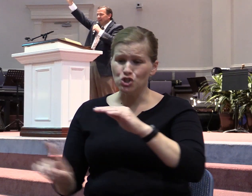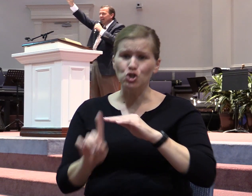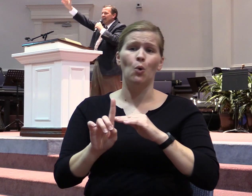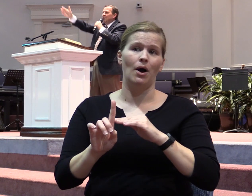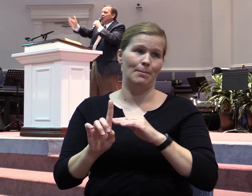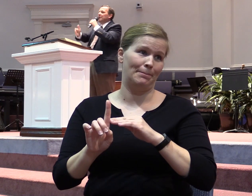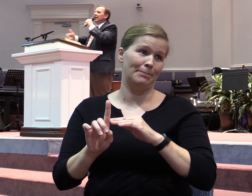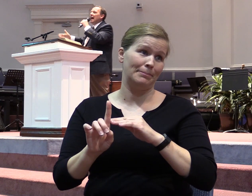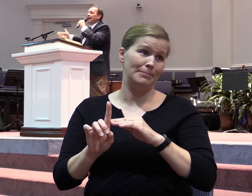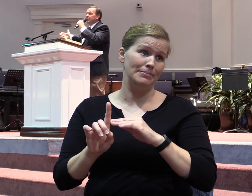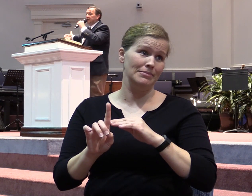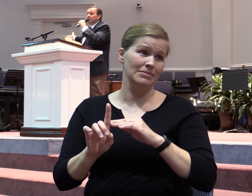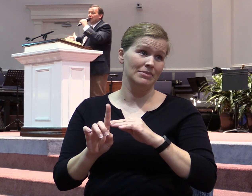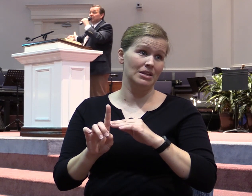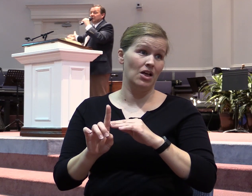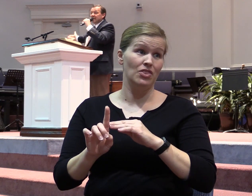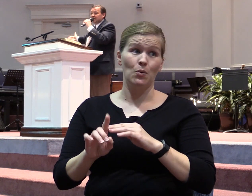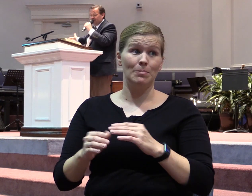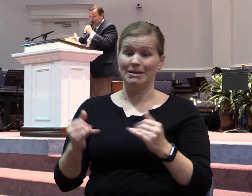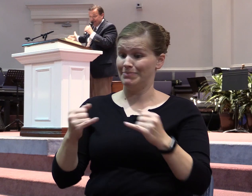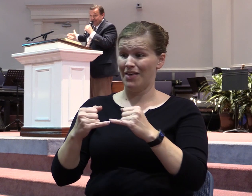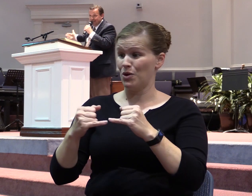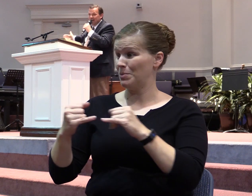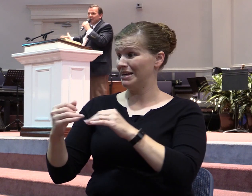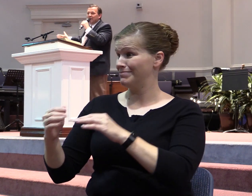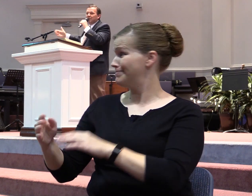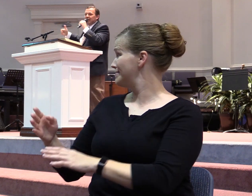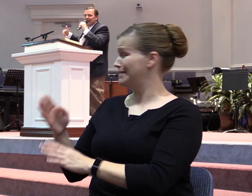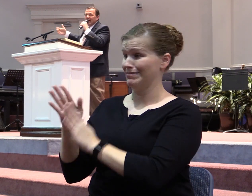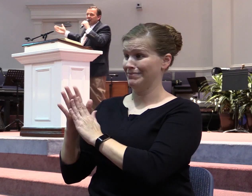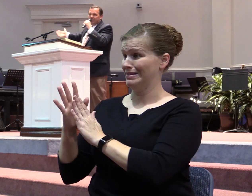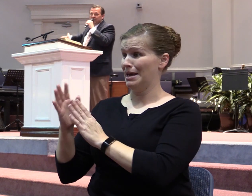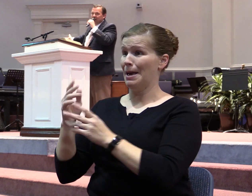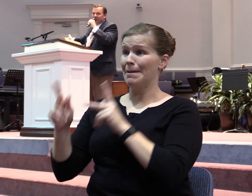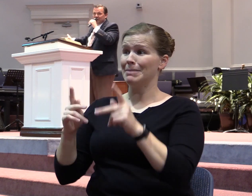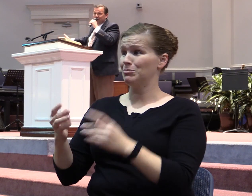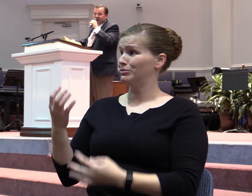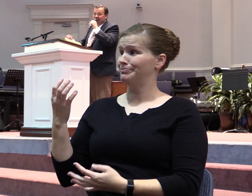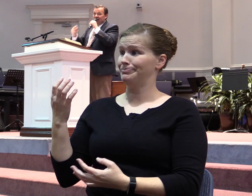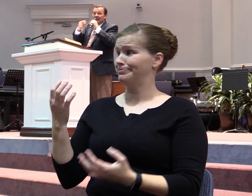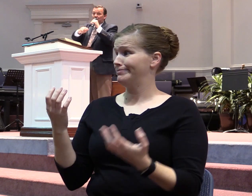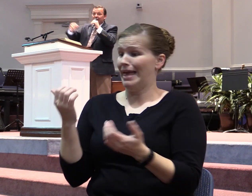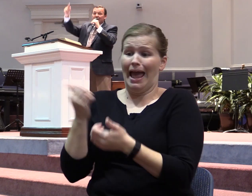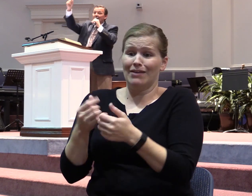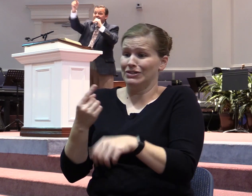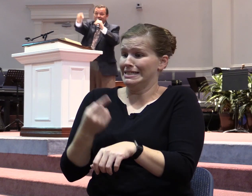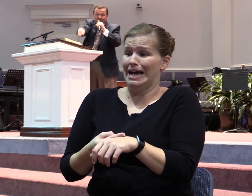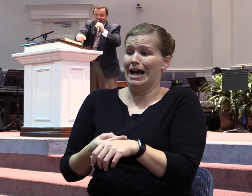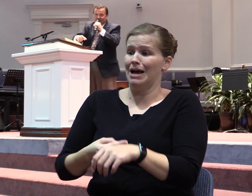And there would be a line of people up here testifying. There would be a line of people ever serving saying last week God did this.